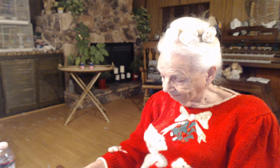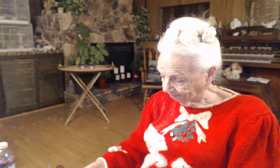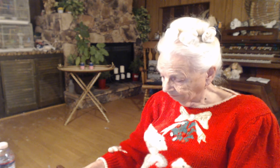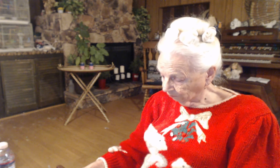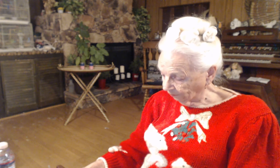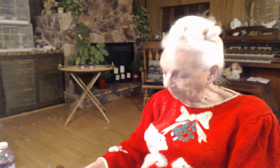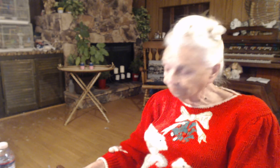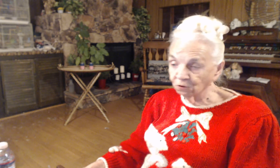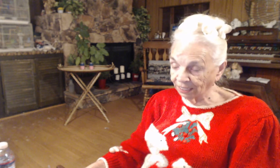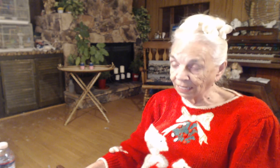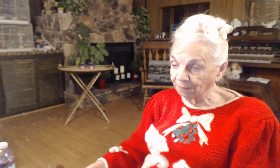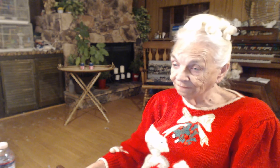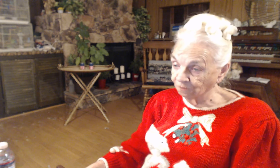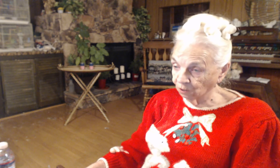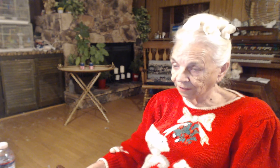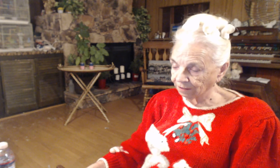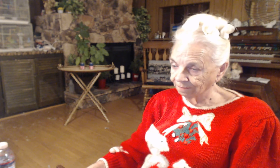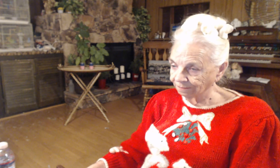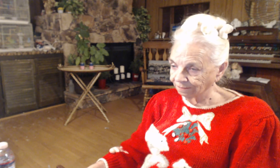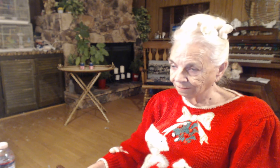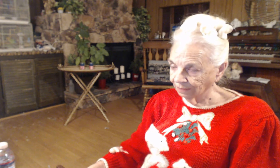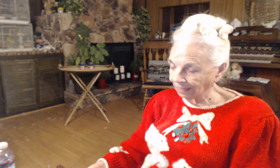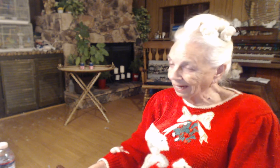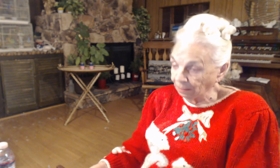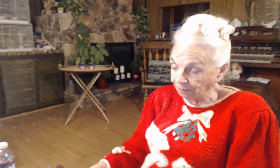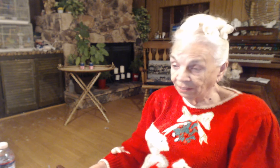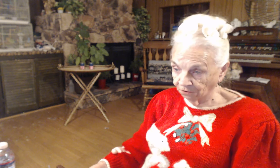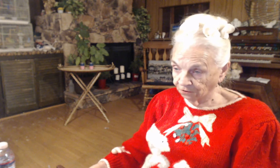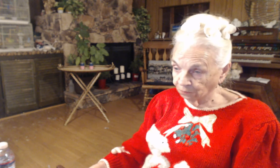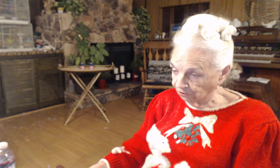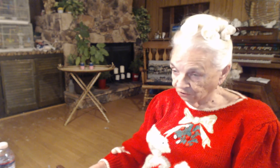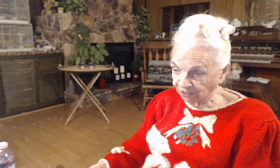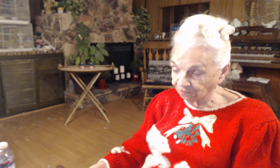For therefore came I forth. I'm here to preach to everybody.